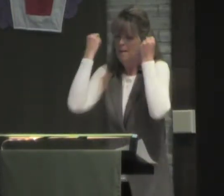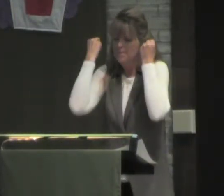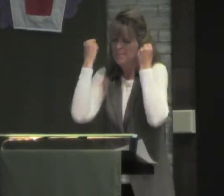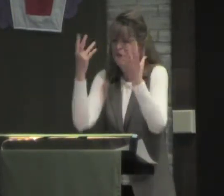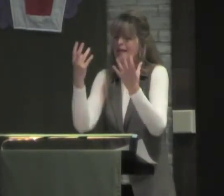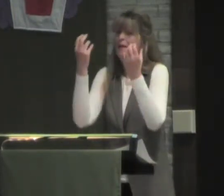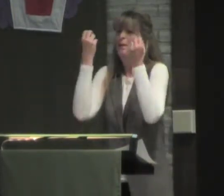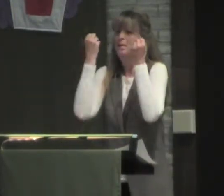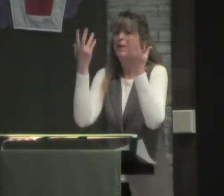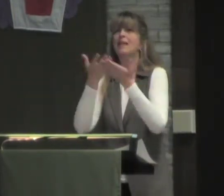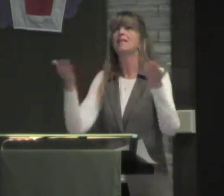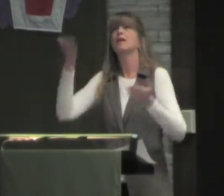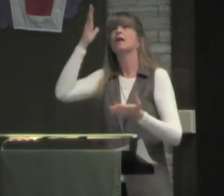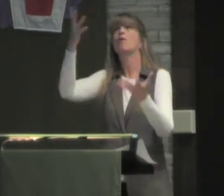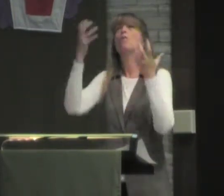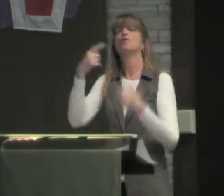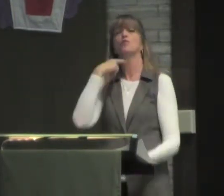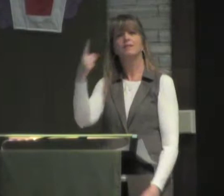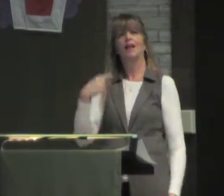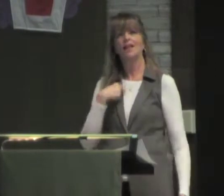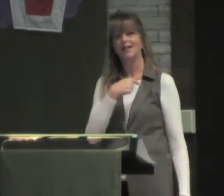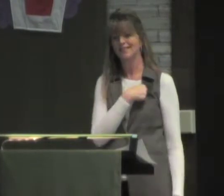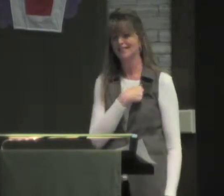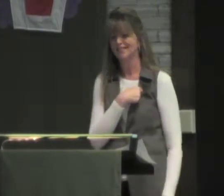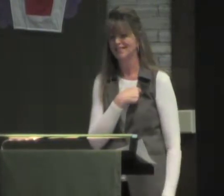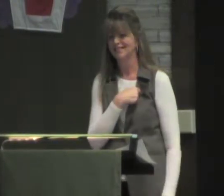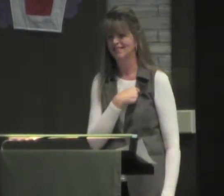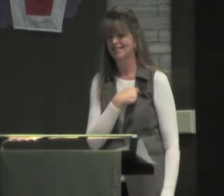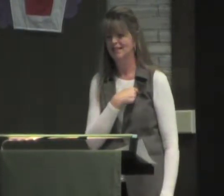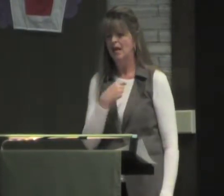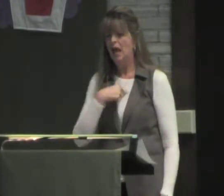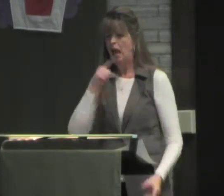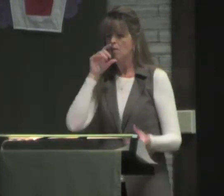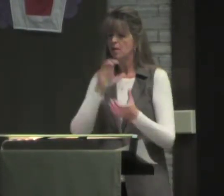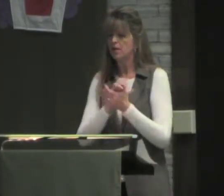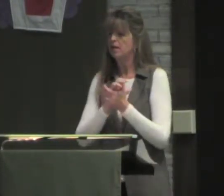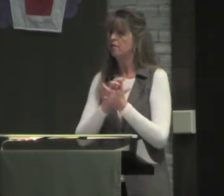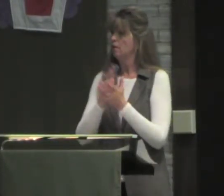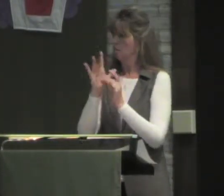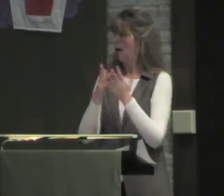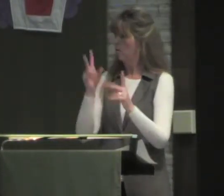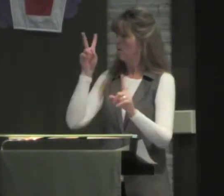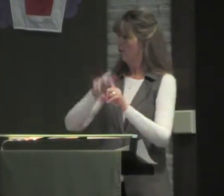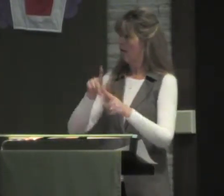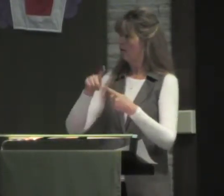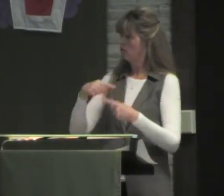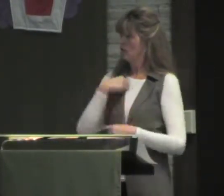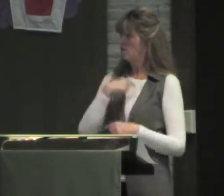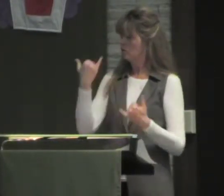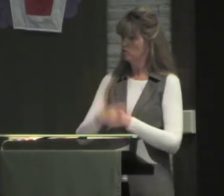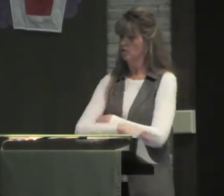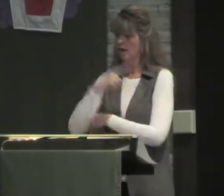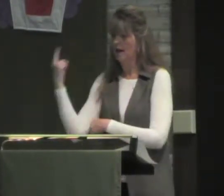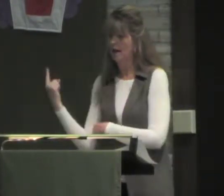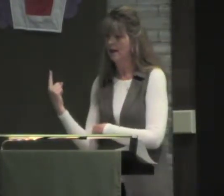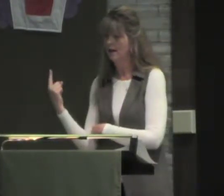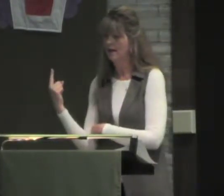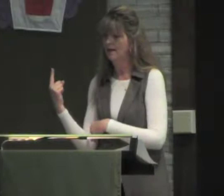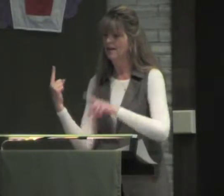I believe that the Bible has many, many things that God wants to tell us. And I believe that